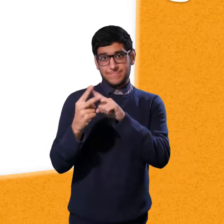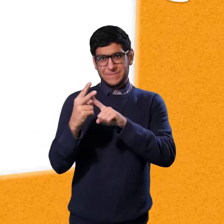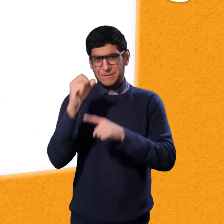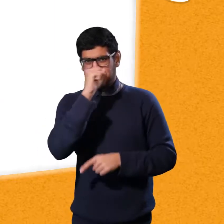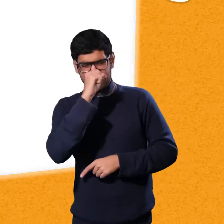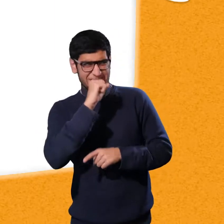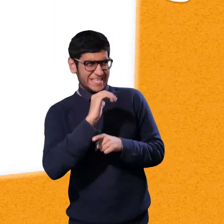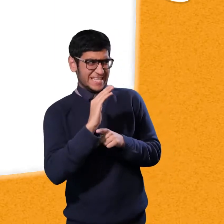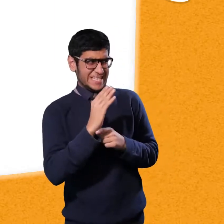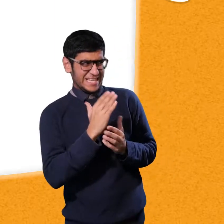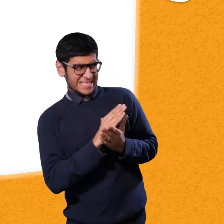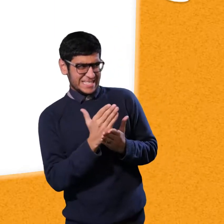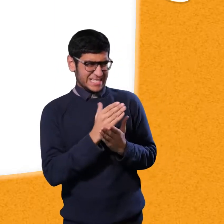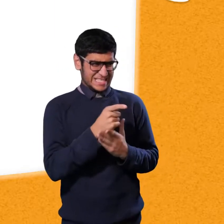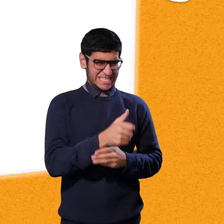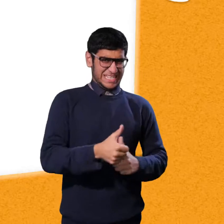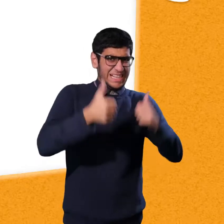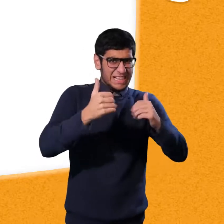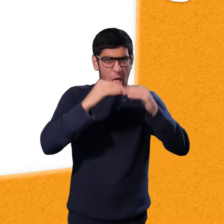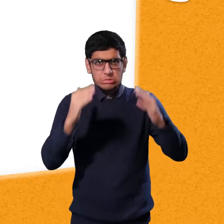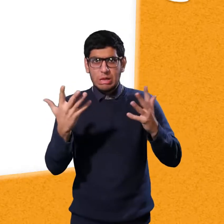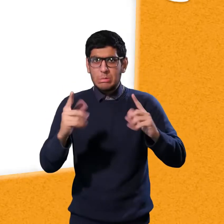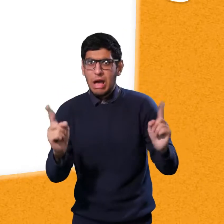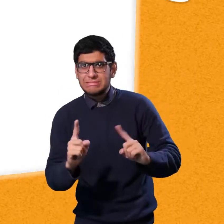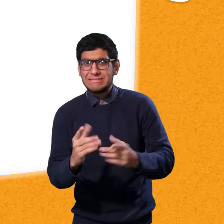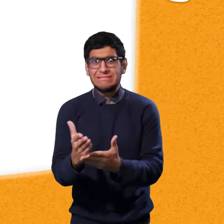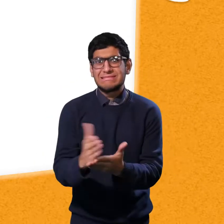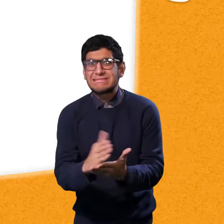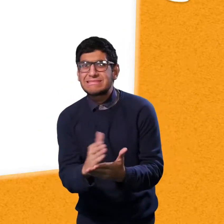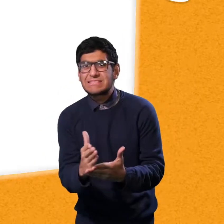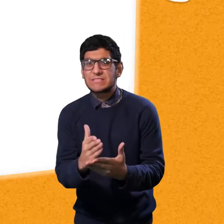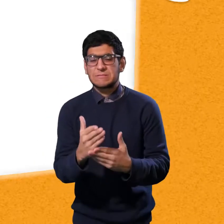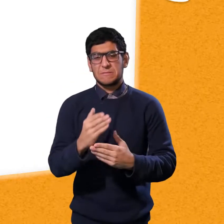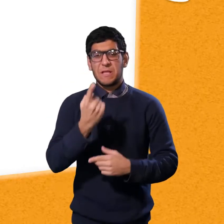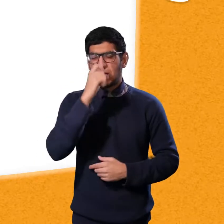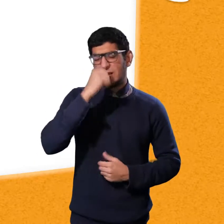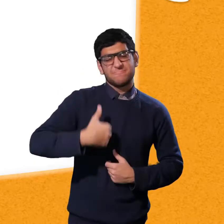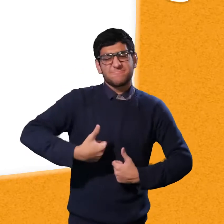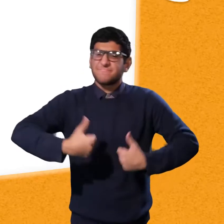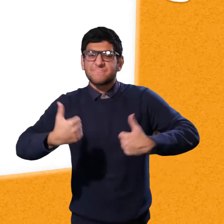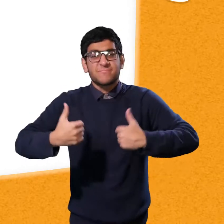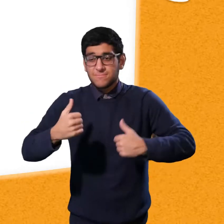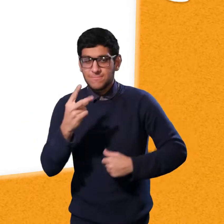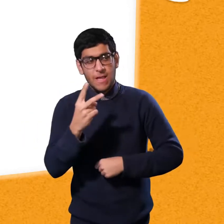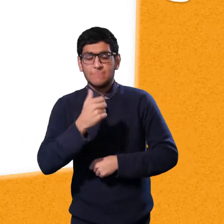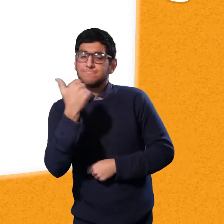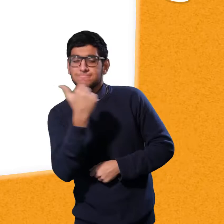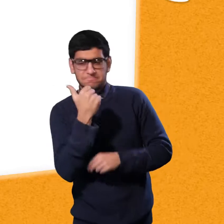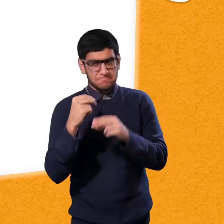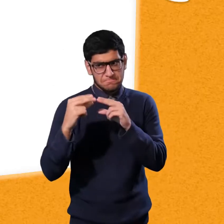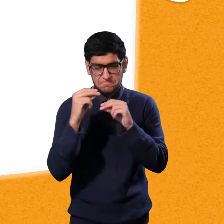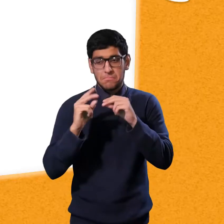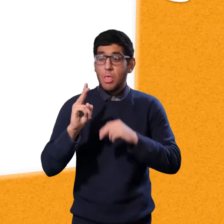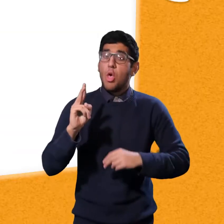anything. I've built my house. And the other two little pigs were like, hmm, we're not sure about your house. It's